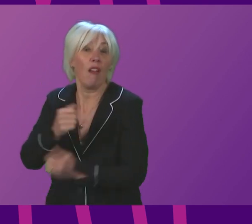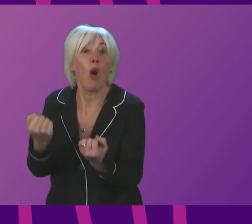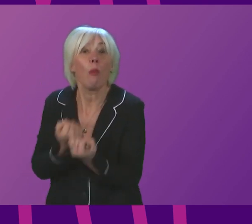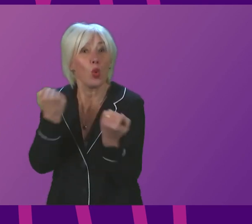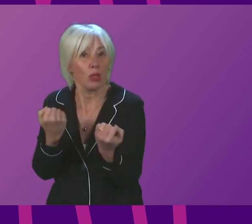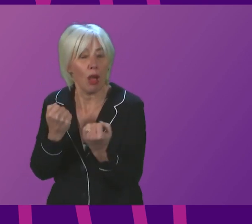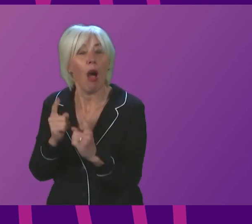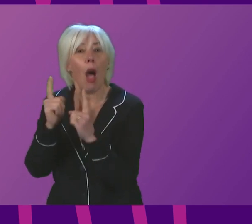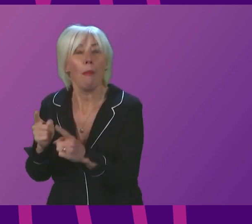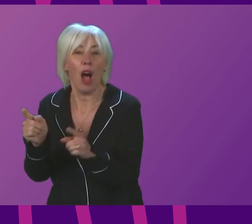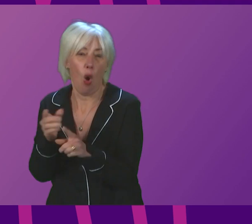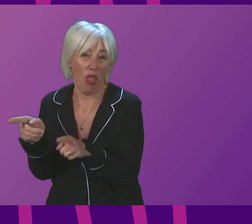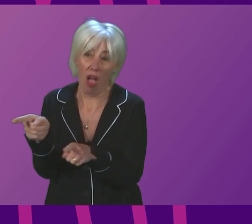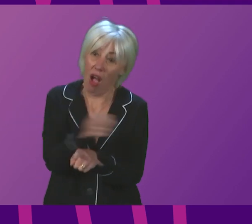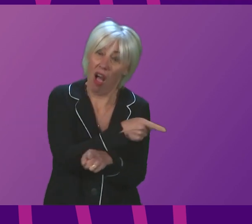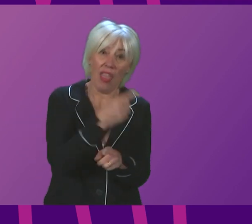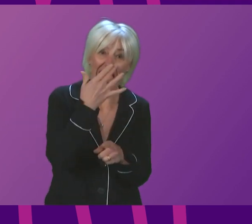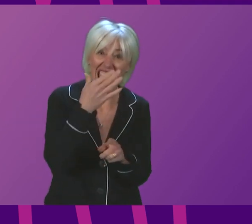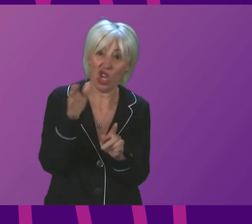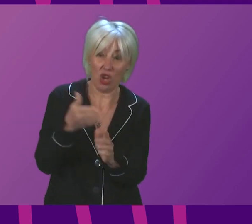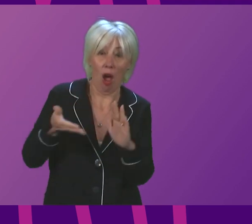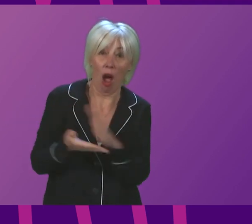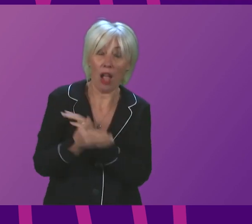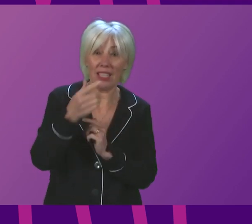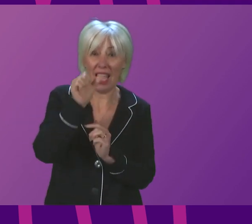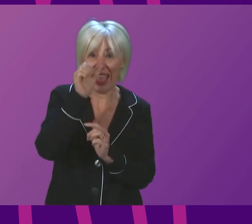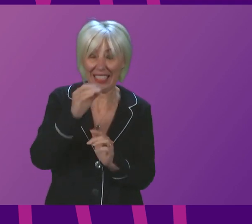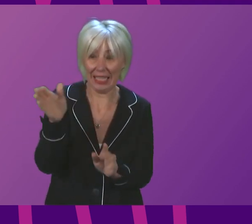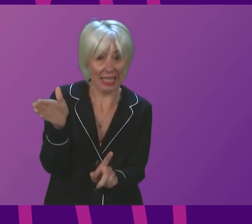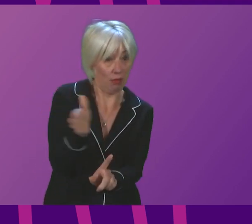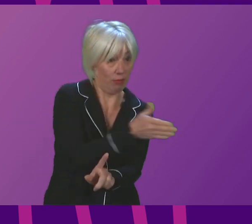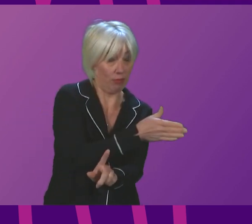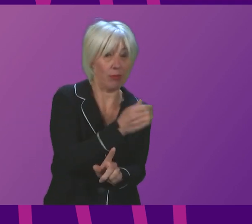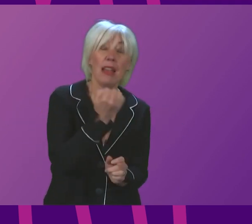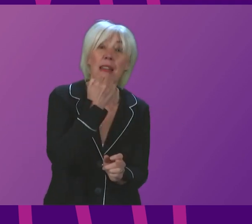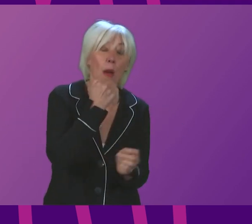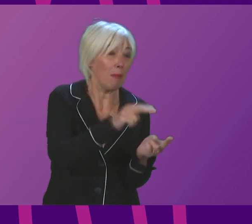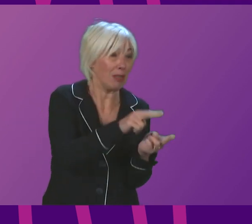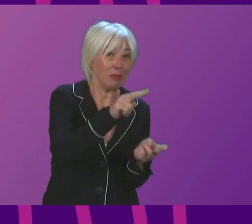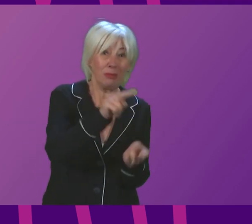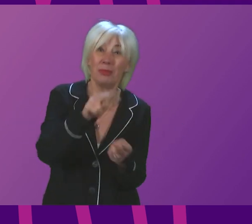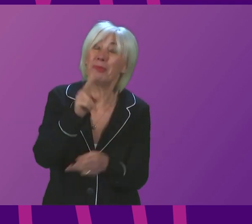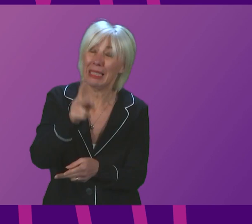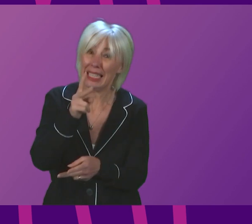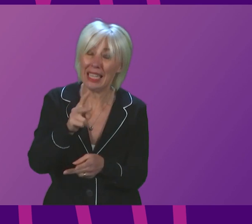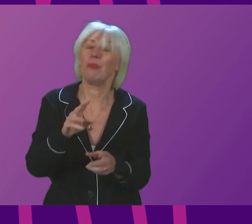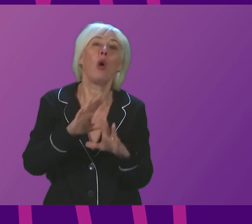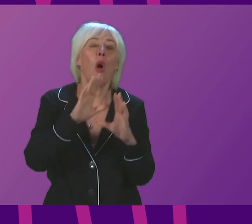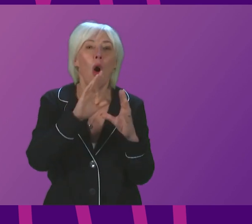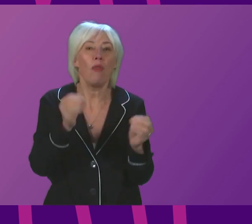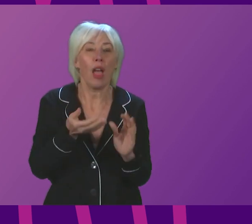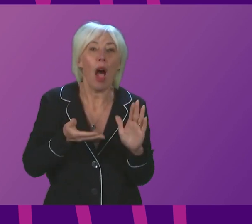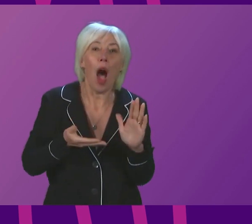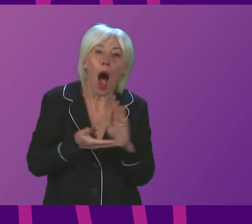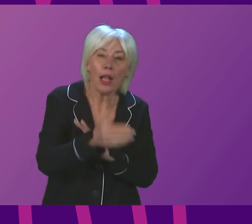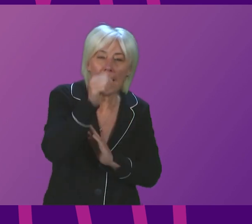However, in all age cohorts under 60, cases are rising again. In total, cases amongst under